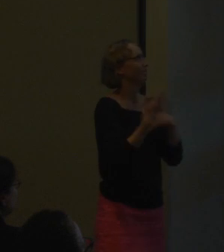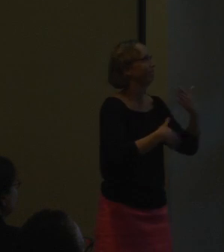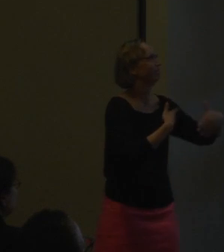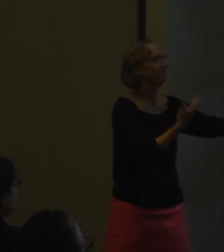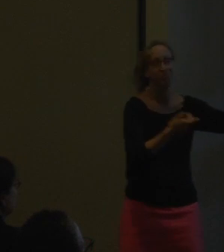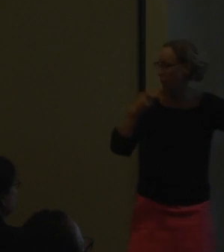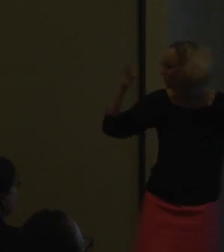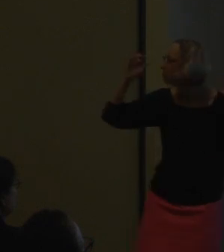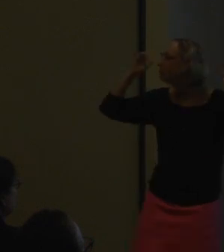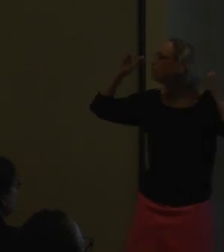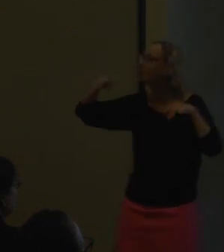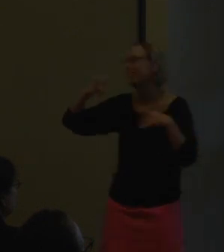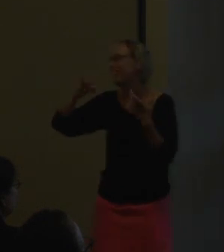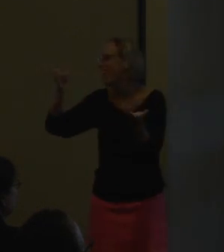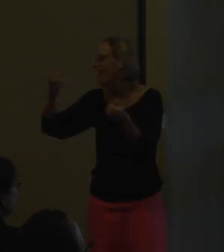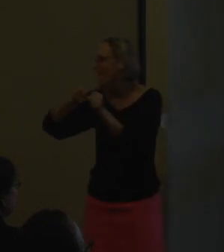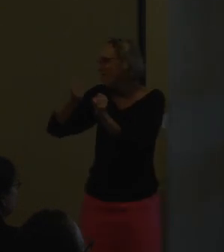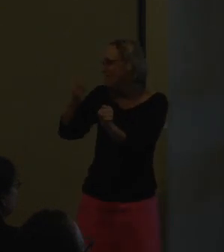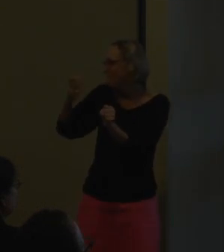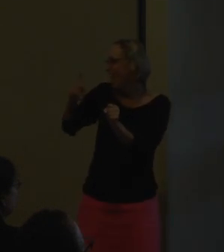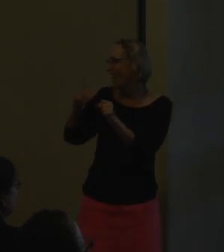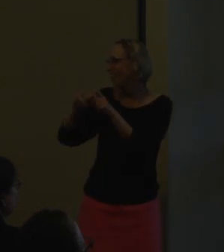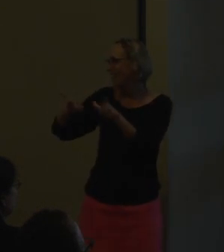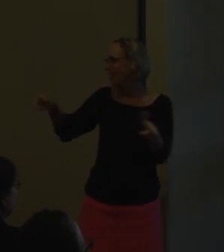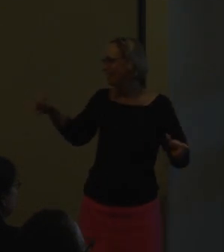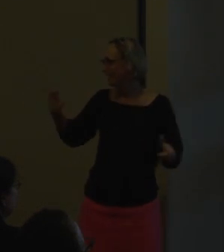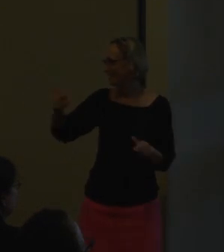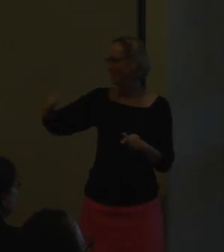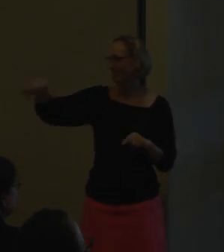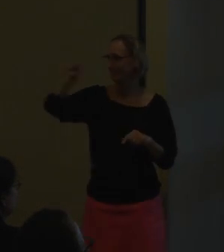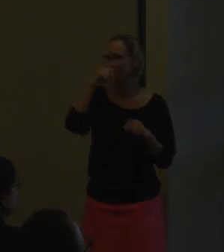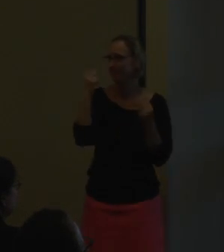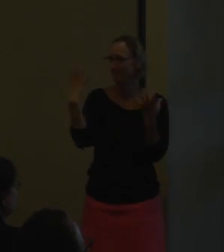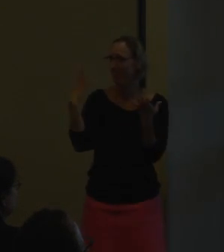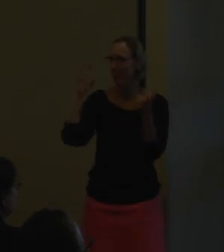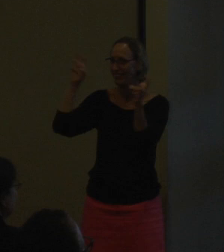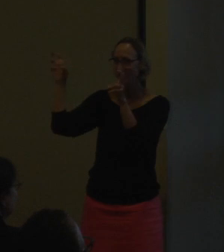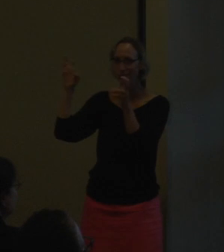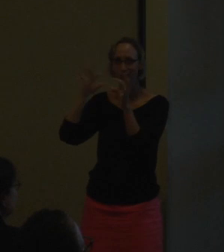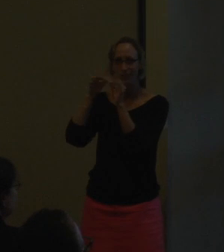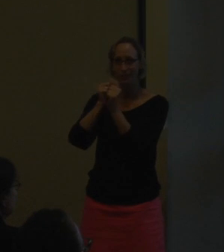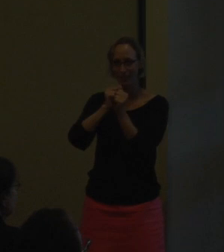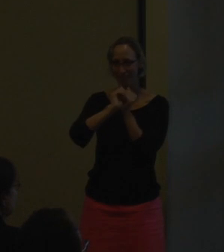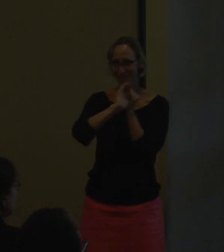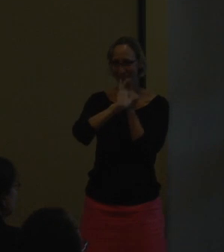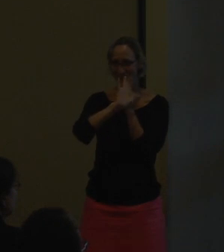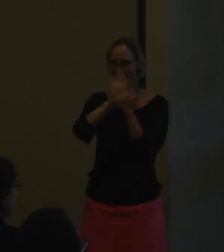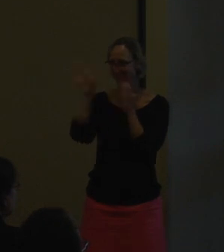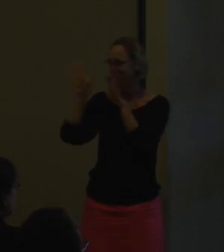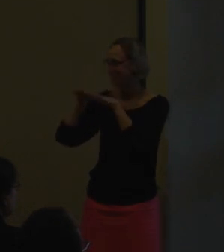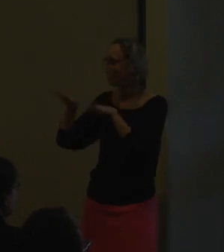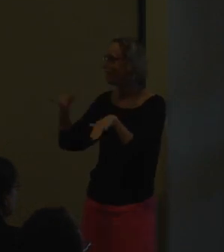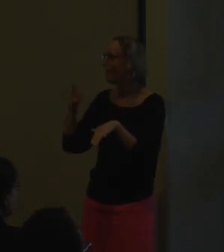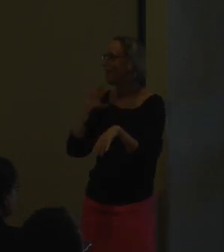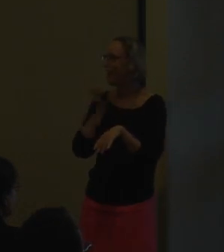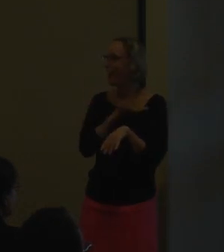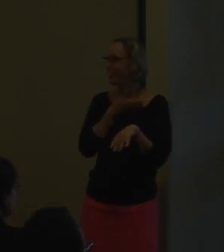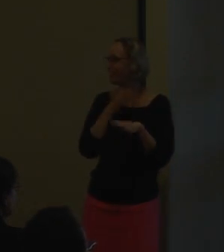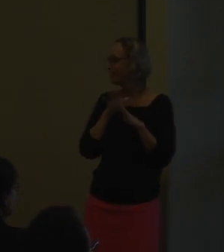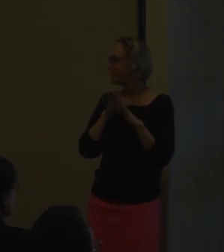All right, and we'll just keep going right here. And so, you know, there are many issues with, you know,